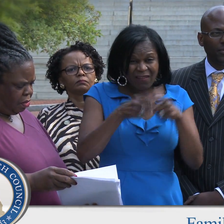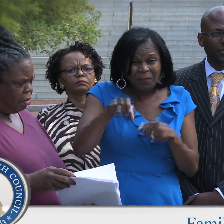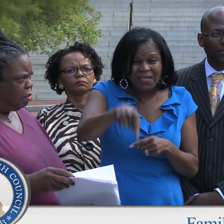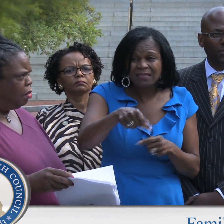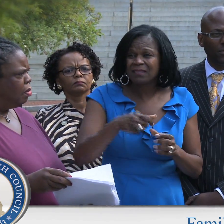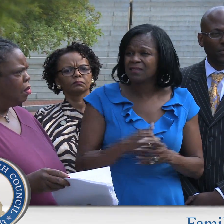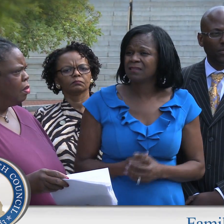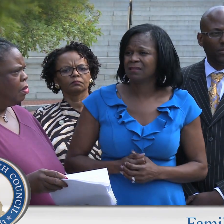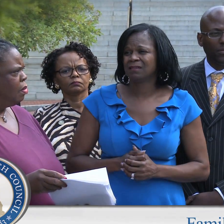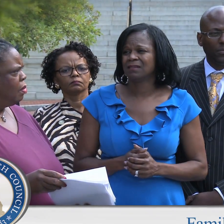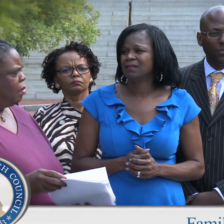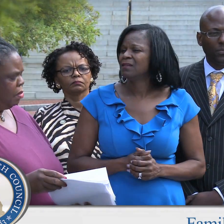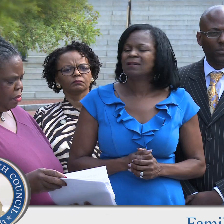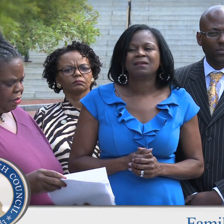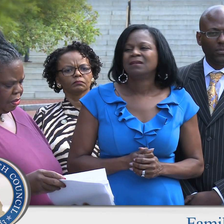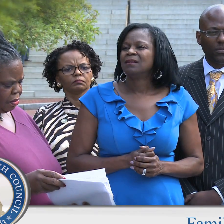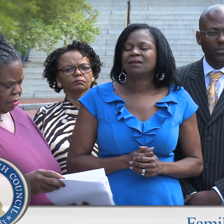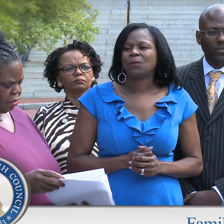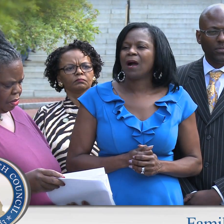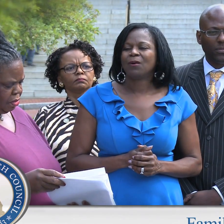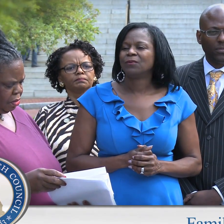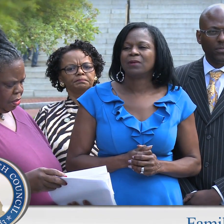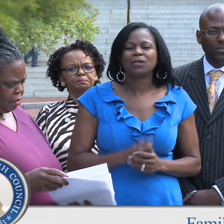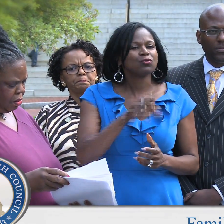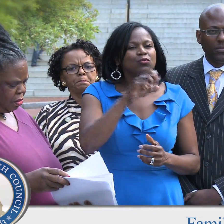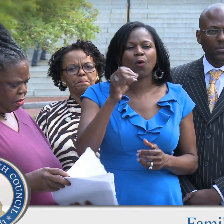look to us for guidance. And we give them this?